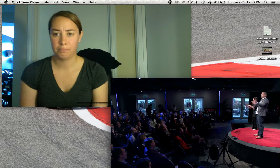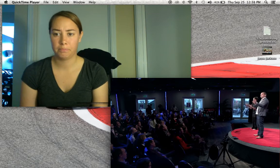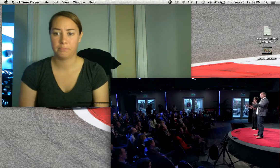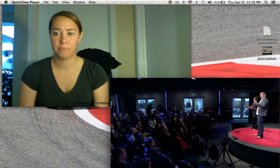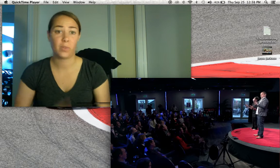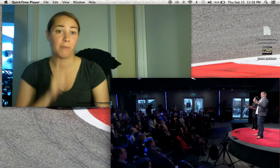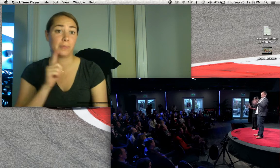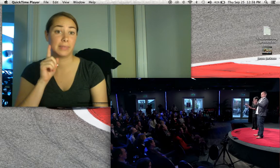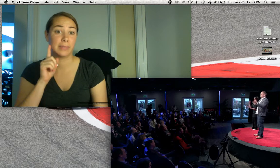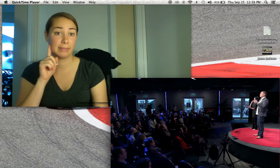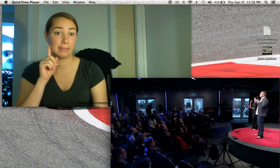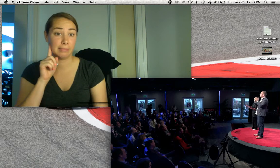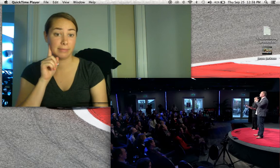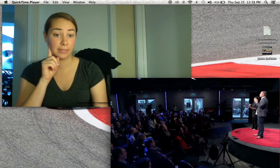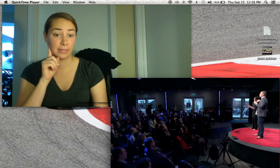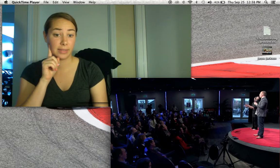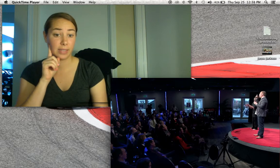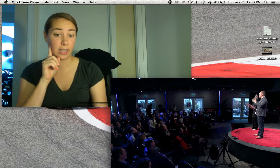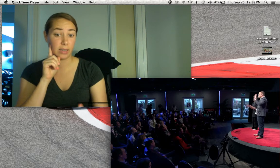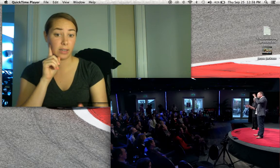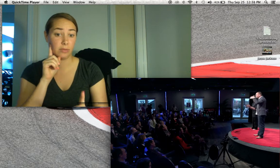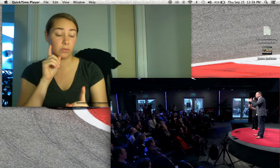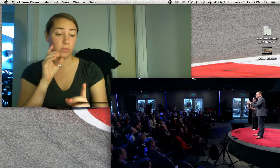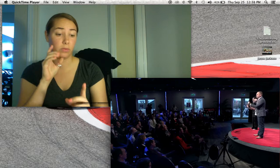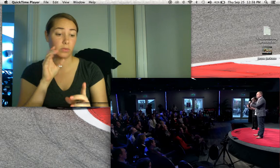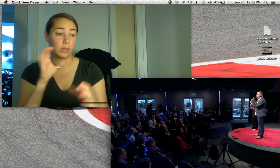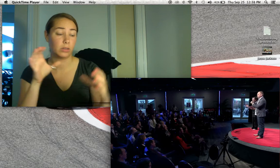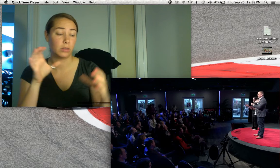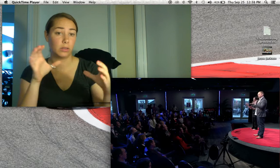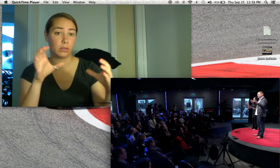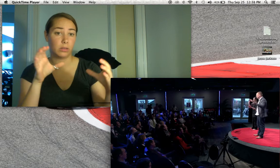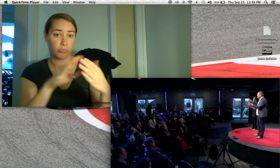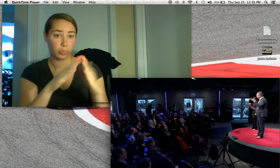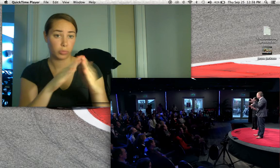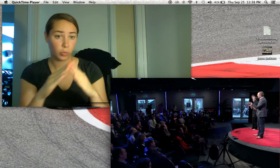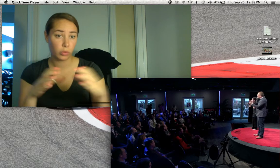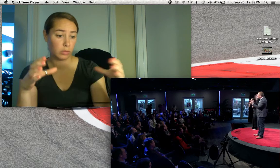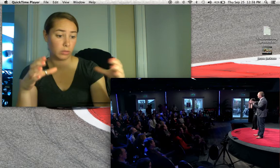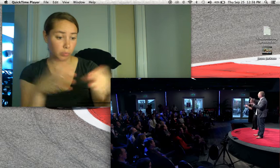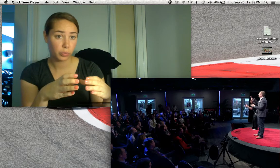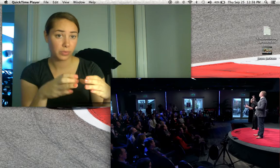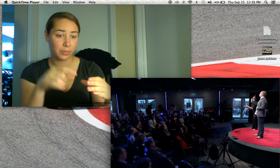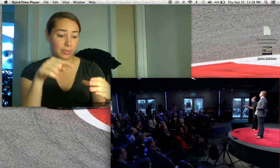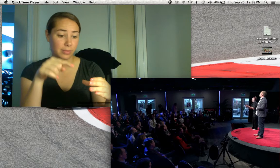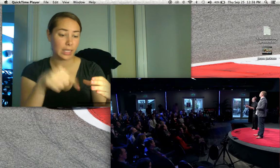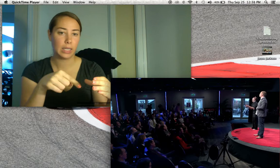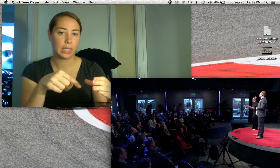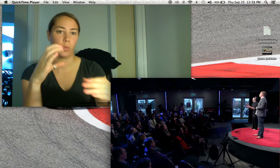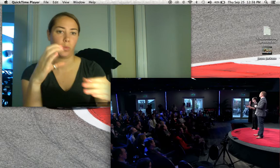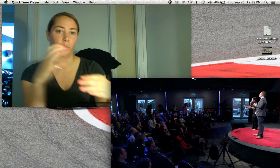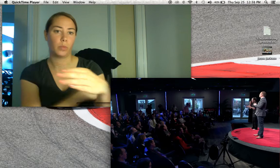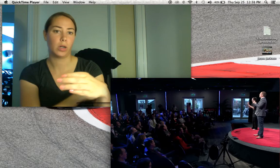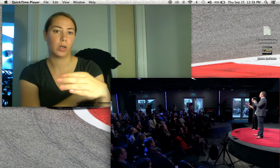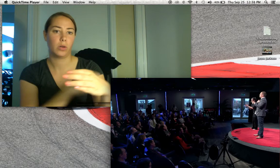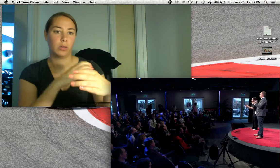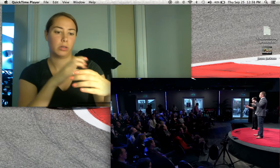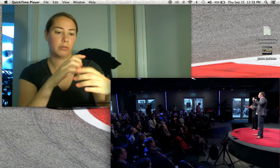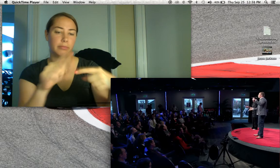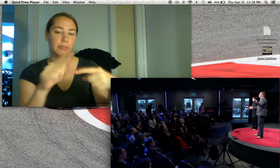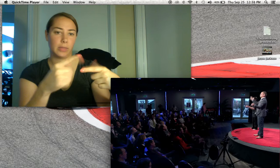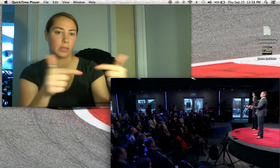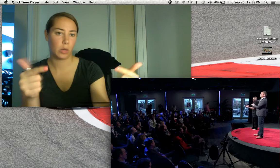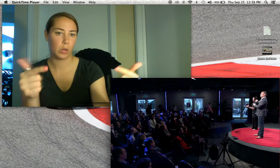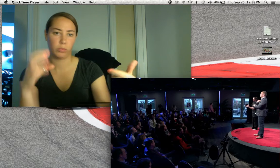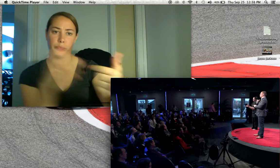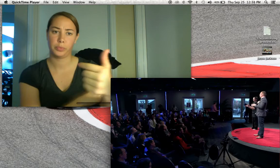All my friends are deaf, so we use our own language. That means that we don't focus on the hearing community